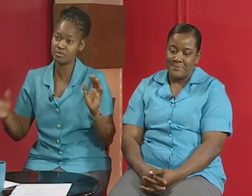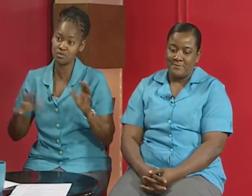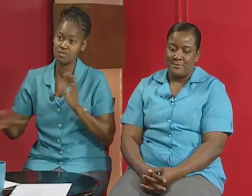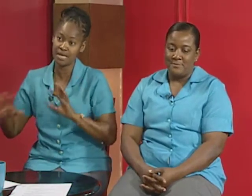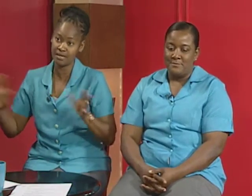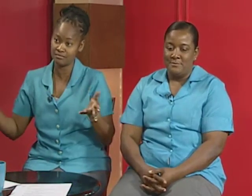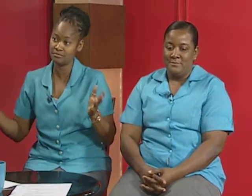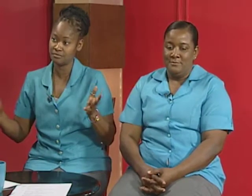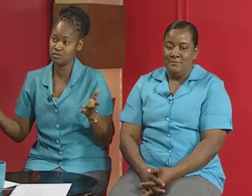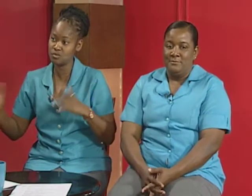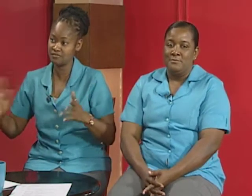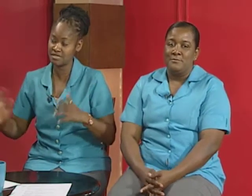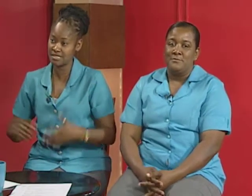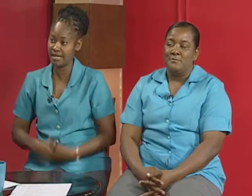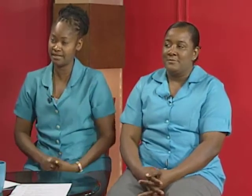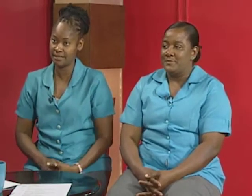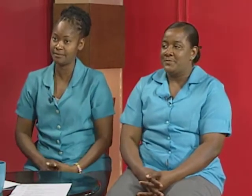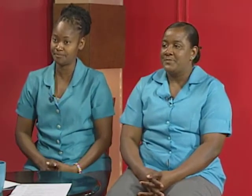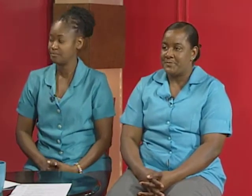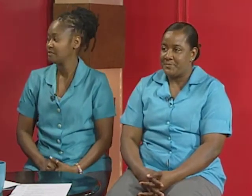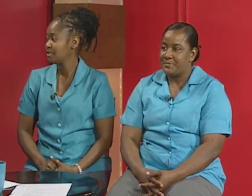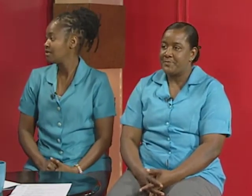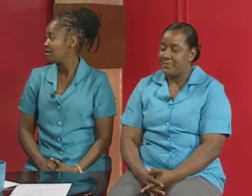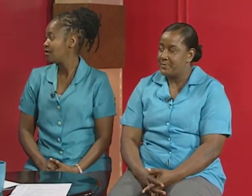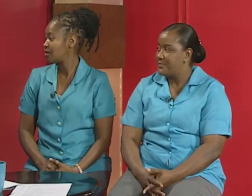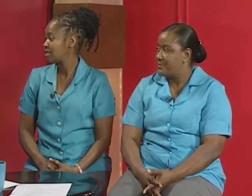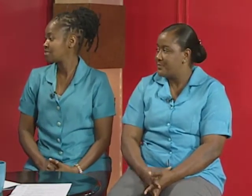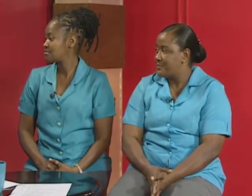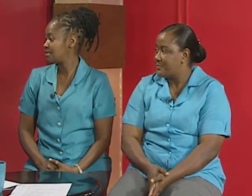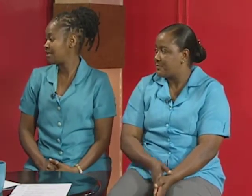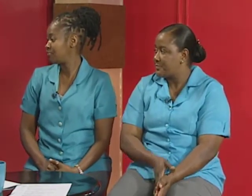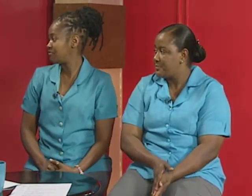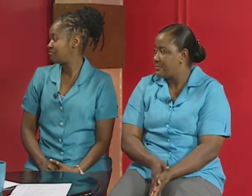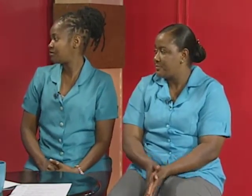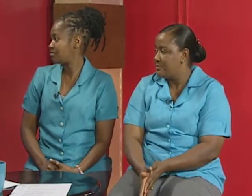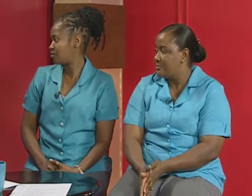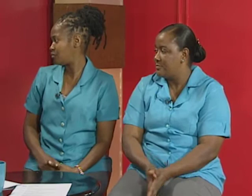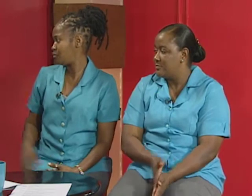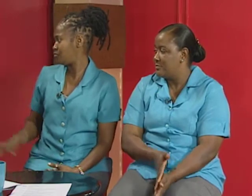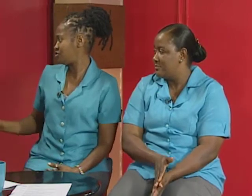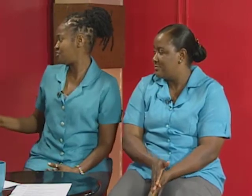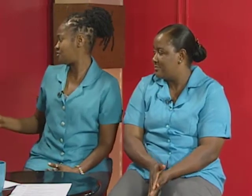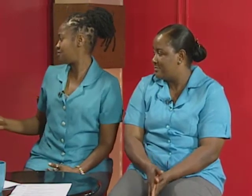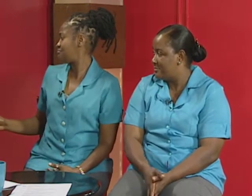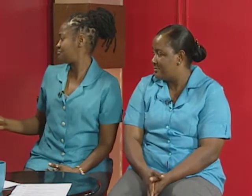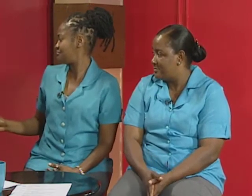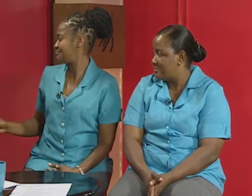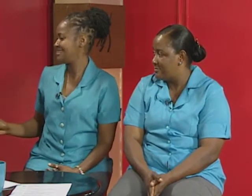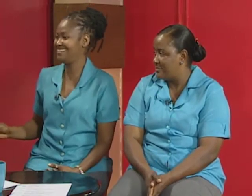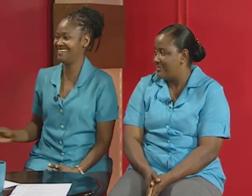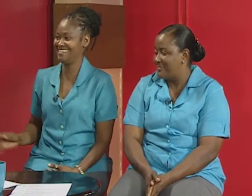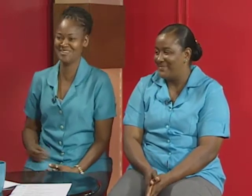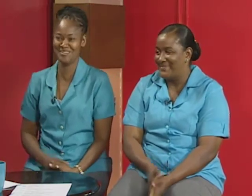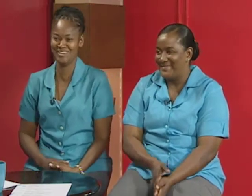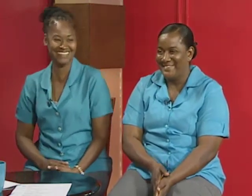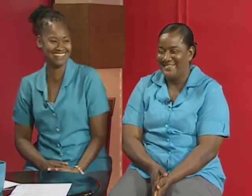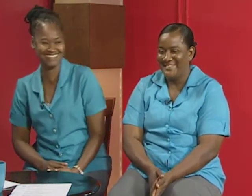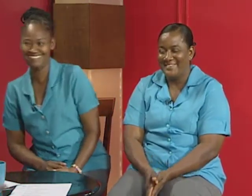do sign use different signing yeah okay okay so um for oh we jumped to what no don't worry about that you go ahead with yours